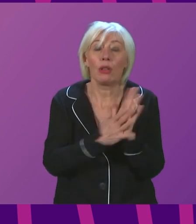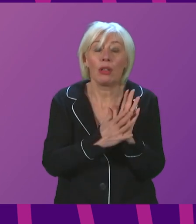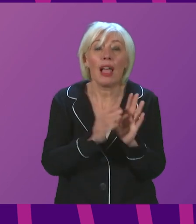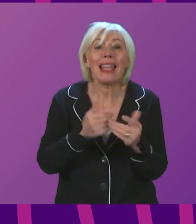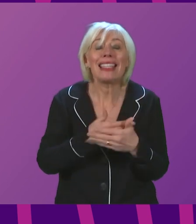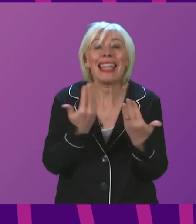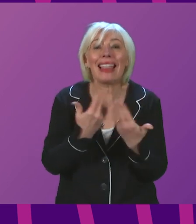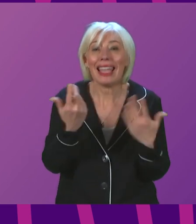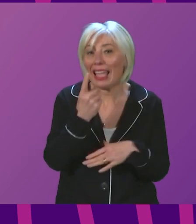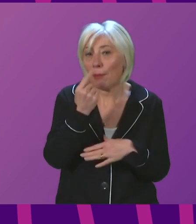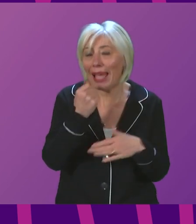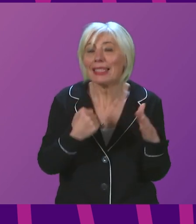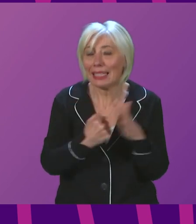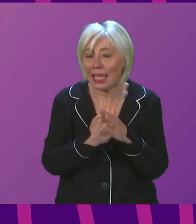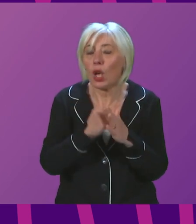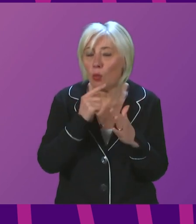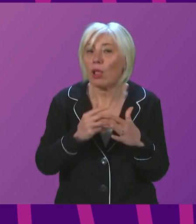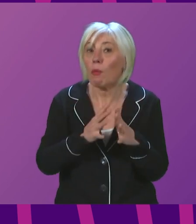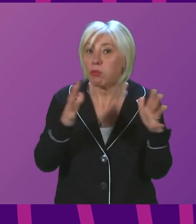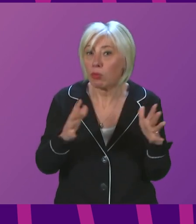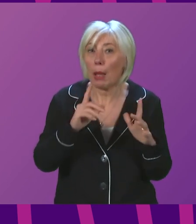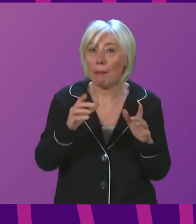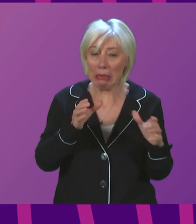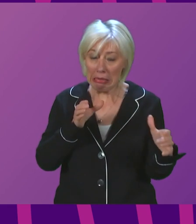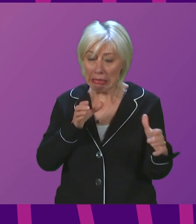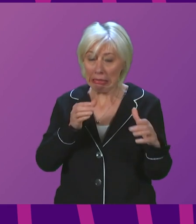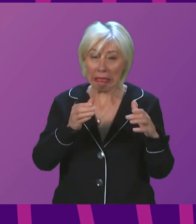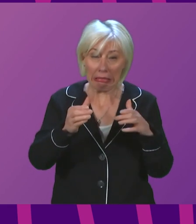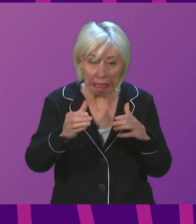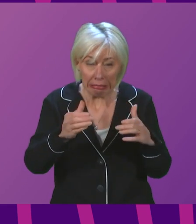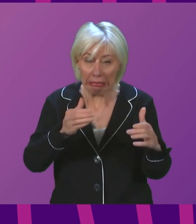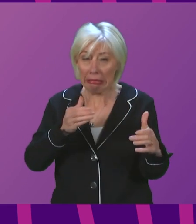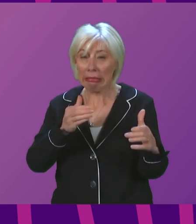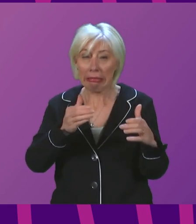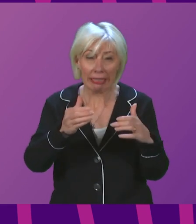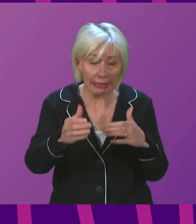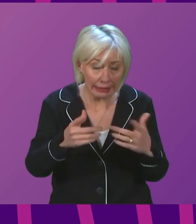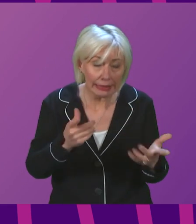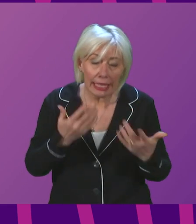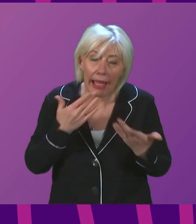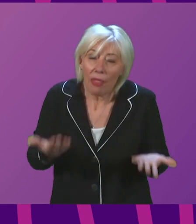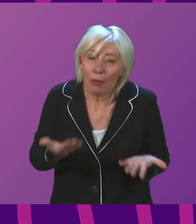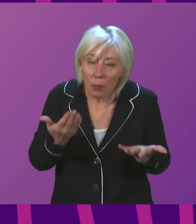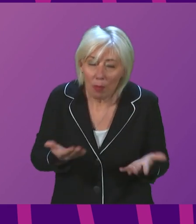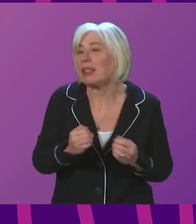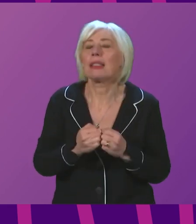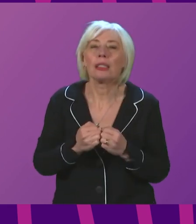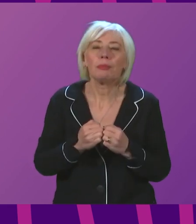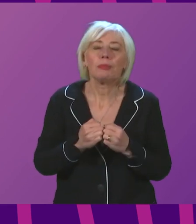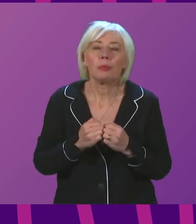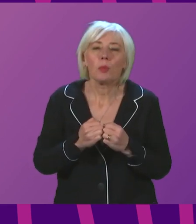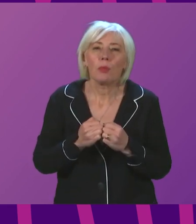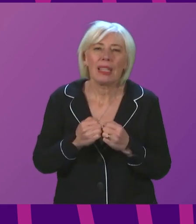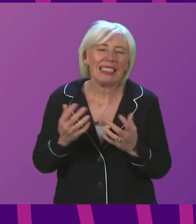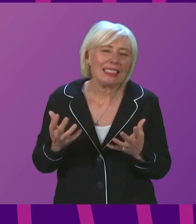daily capacity. It is increasing, but it is still a bit of a moving feast, if you forgive me for using that non-technical expression.